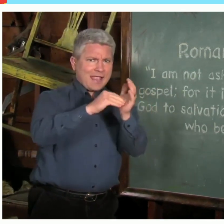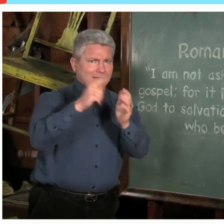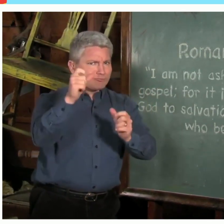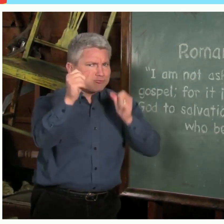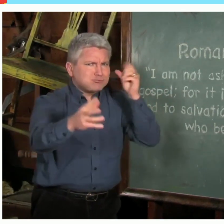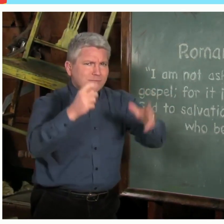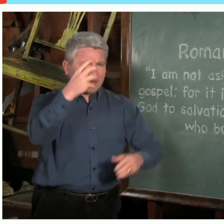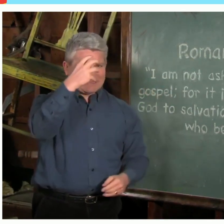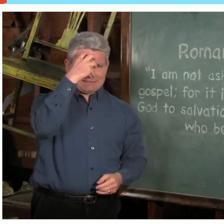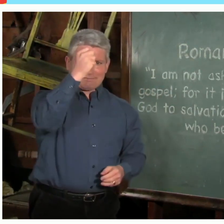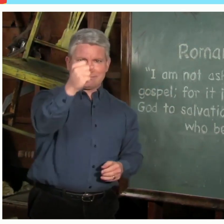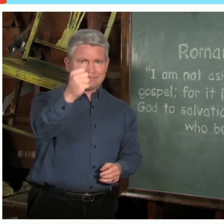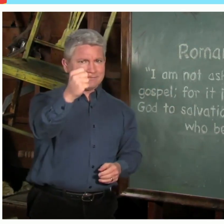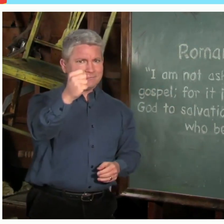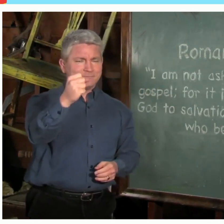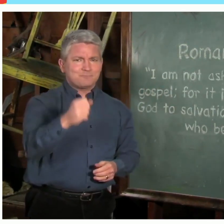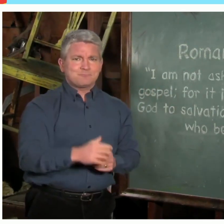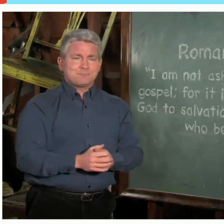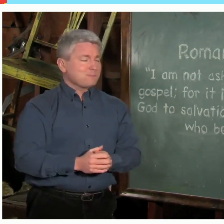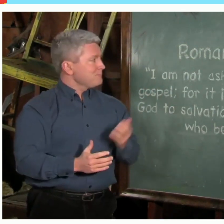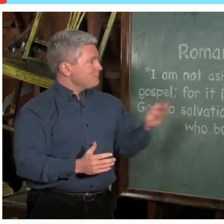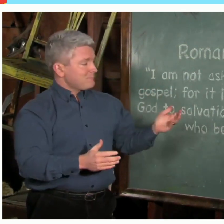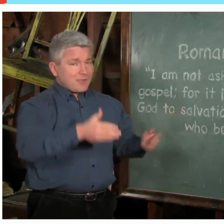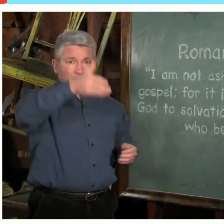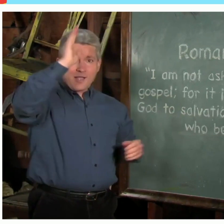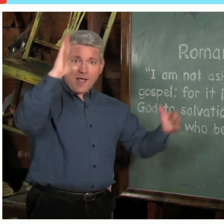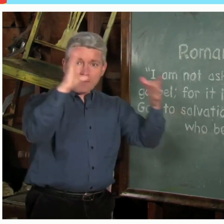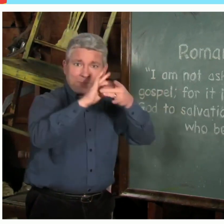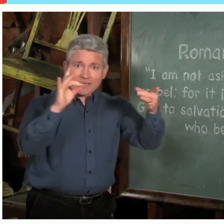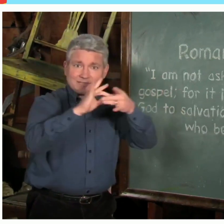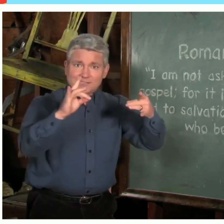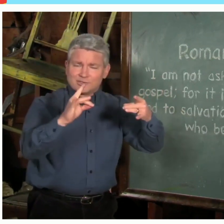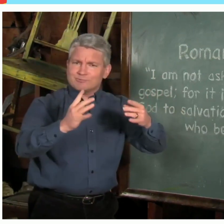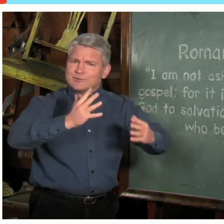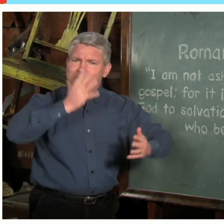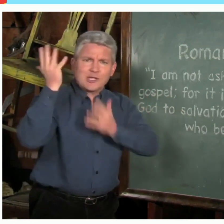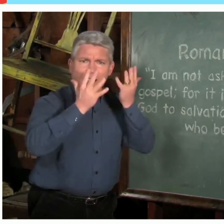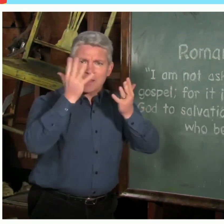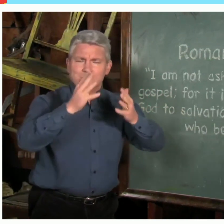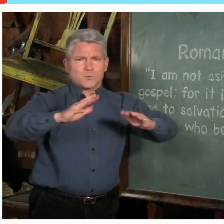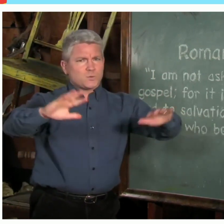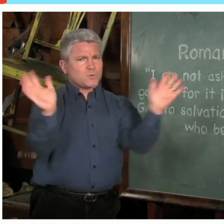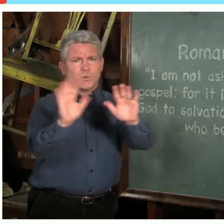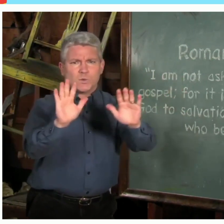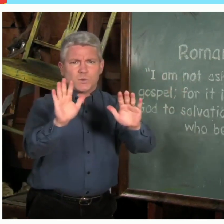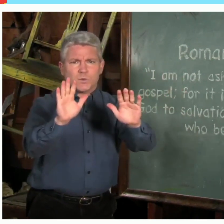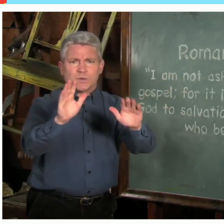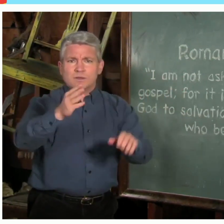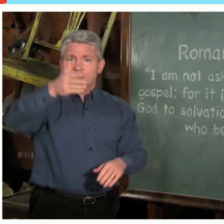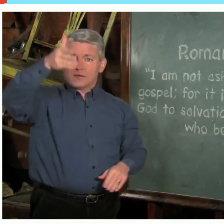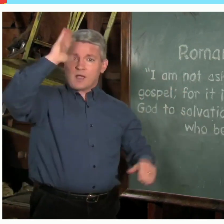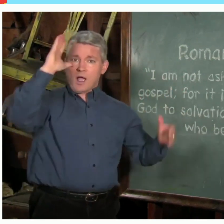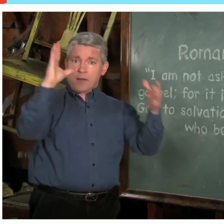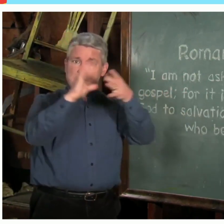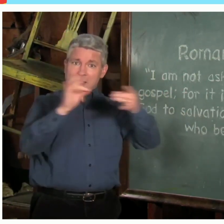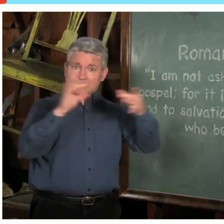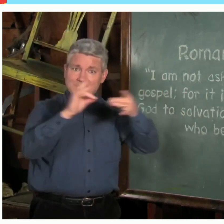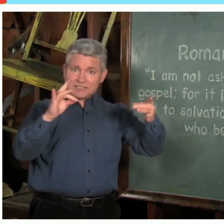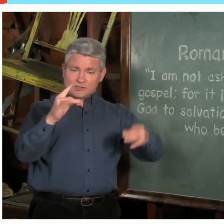again. Sign and memorize it with me. I am not ashamed of the gospel. I share the